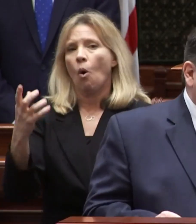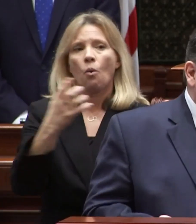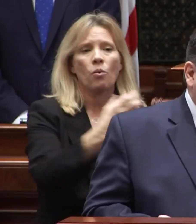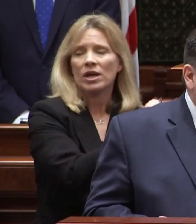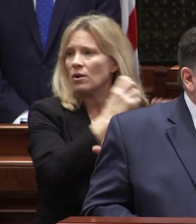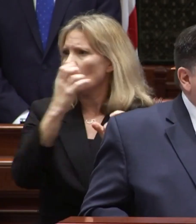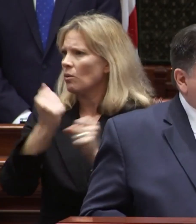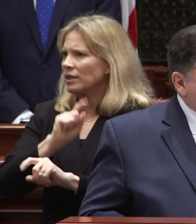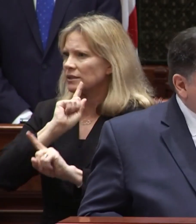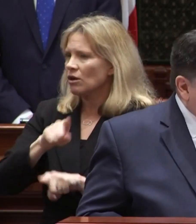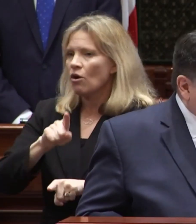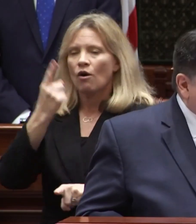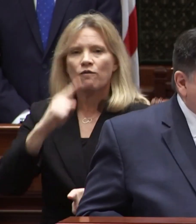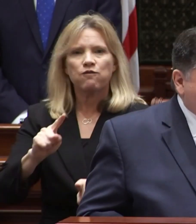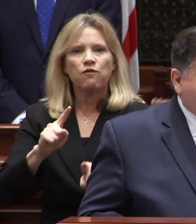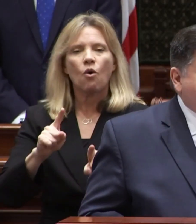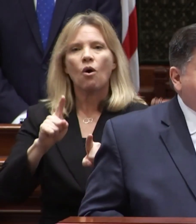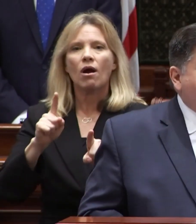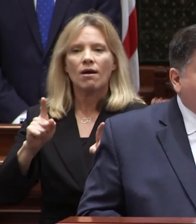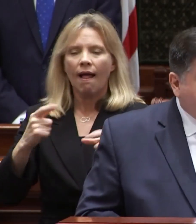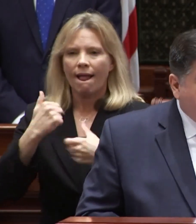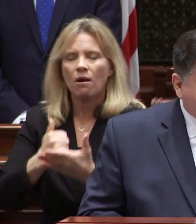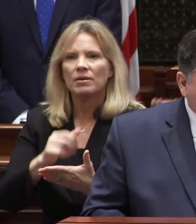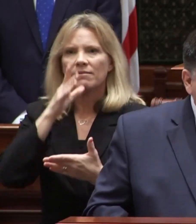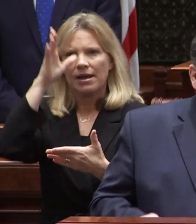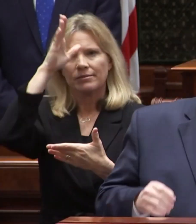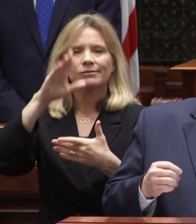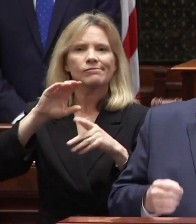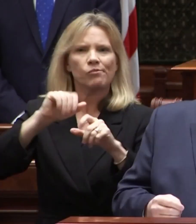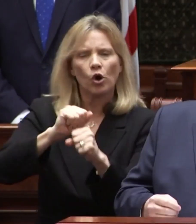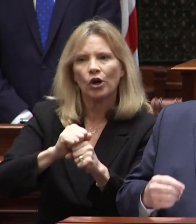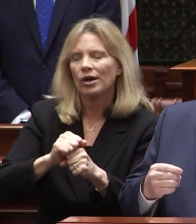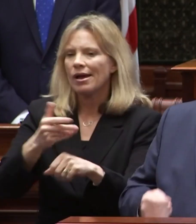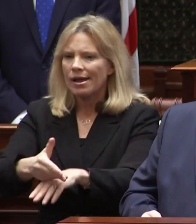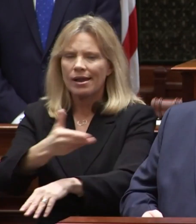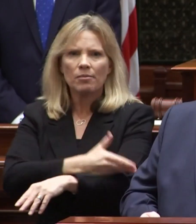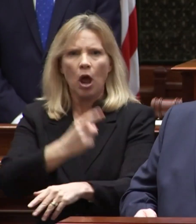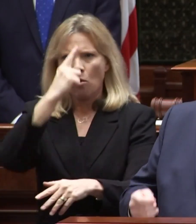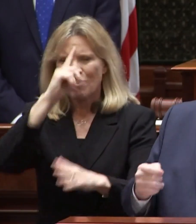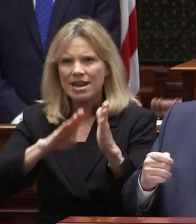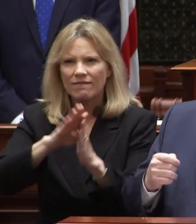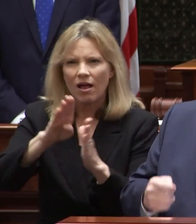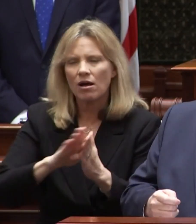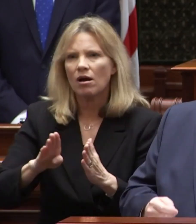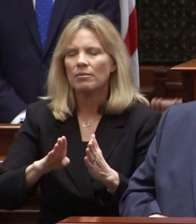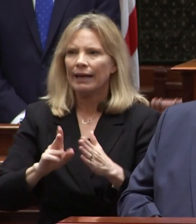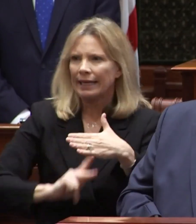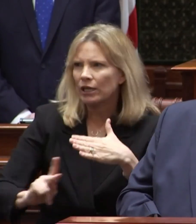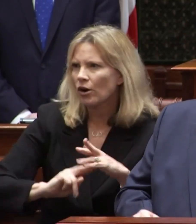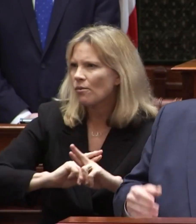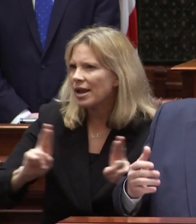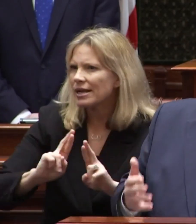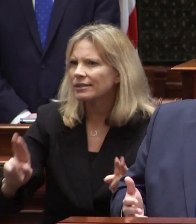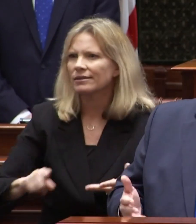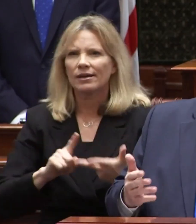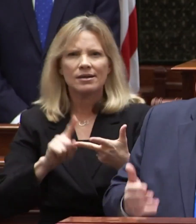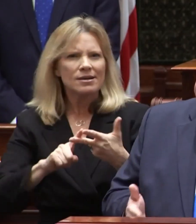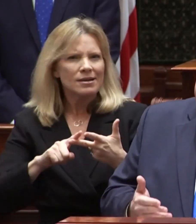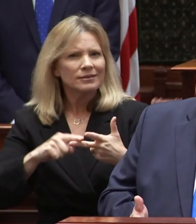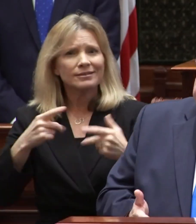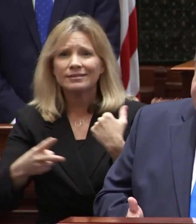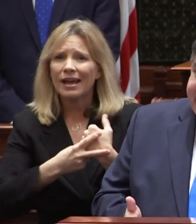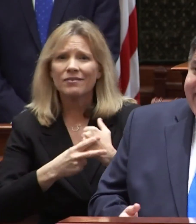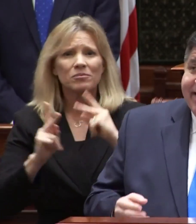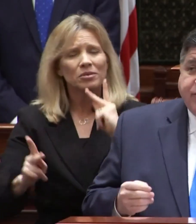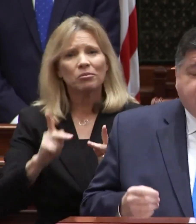win-win solution for remobilizing parents in the workforce enhancing brain development and kindergarten readiness saving